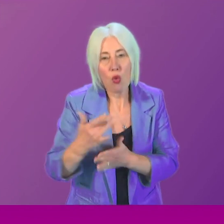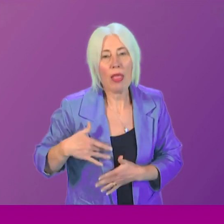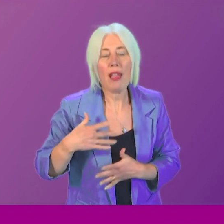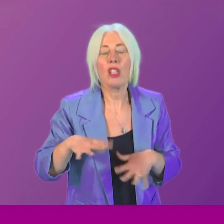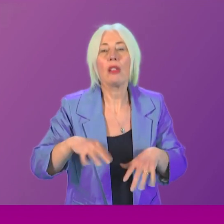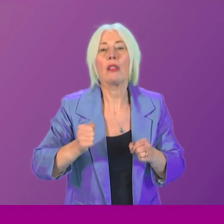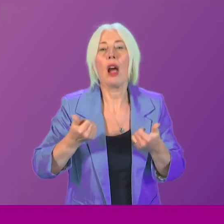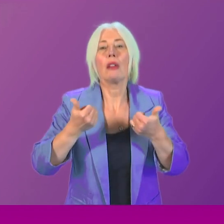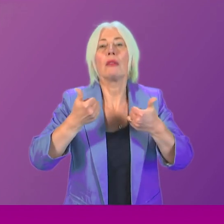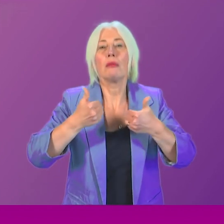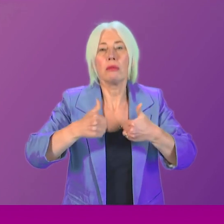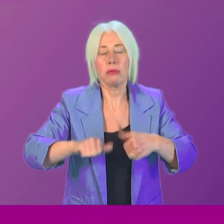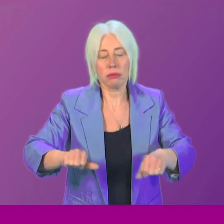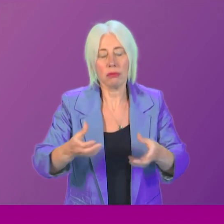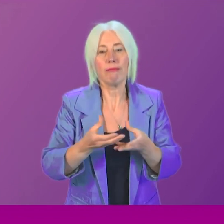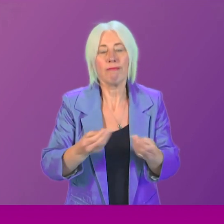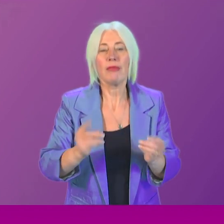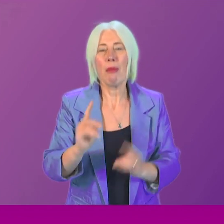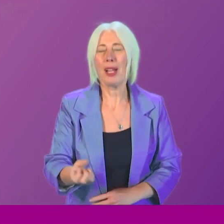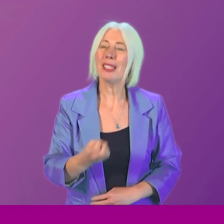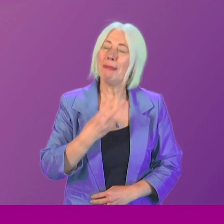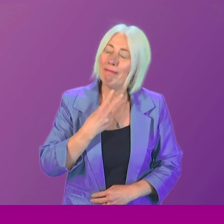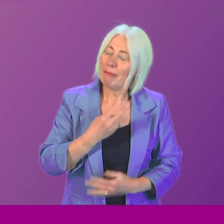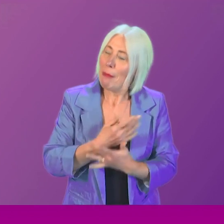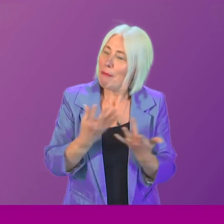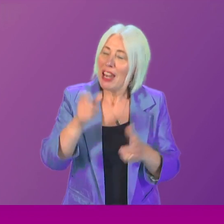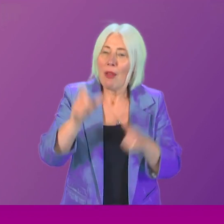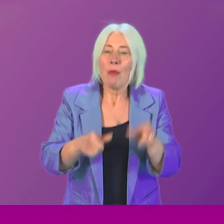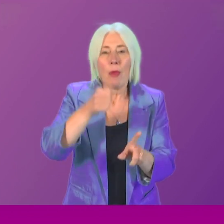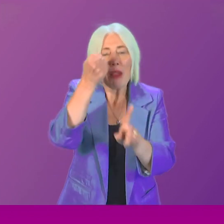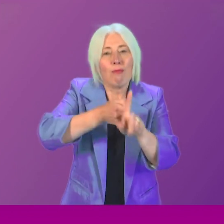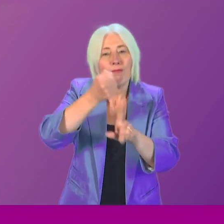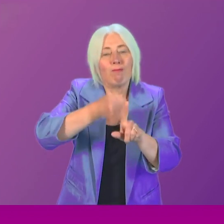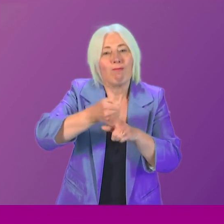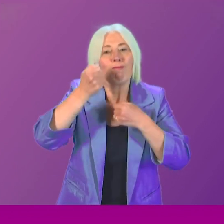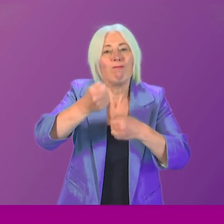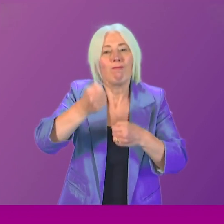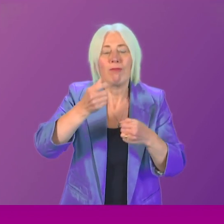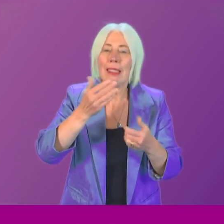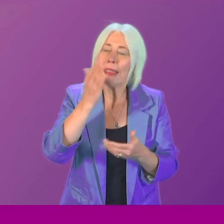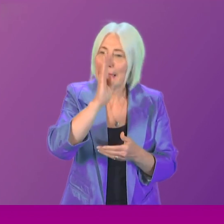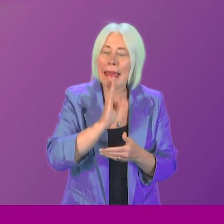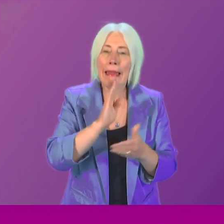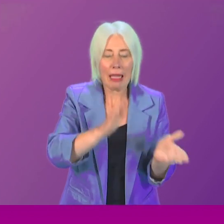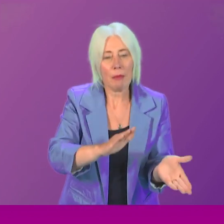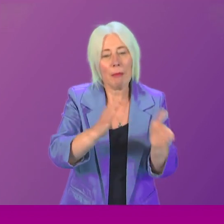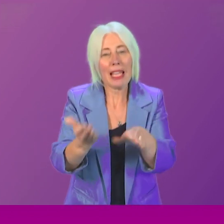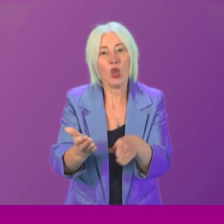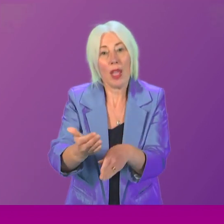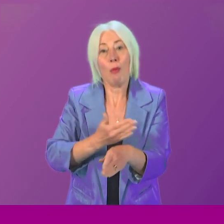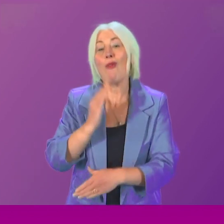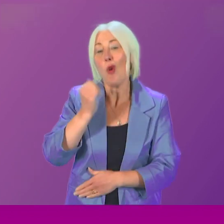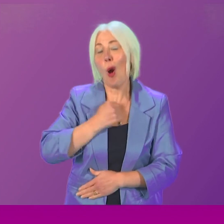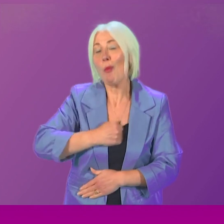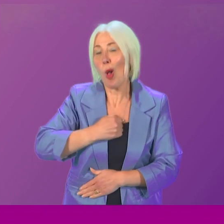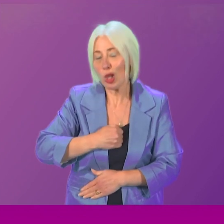My only regret is that many campaigners have sadly died before this apology was made. We need to make sure that this part